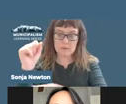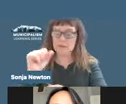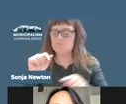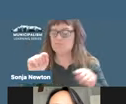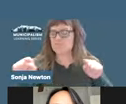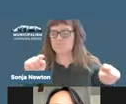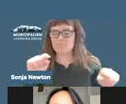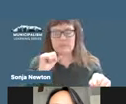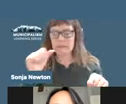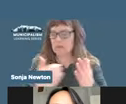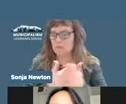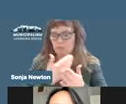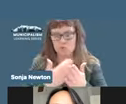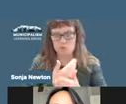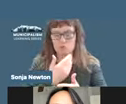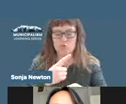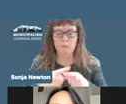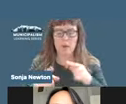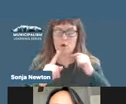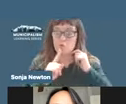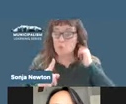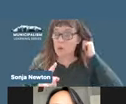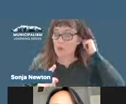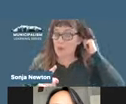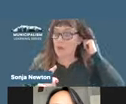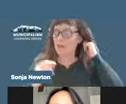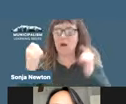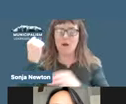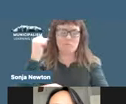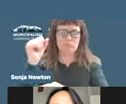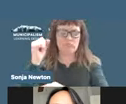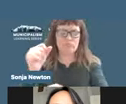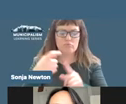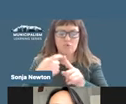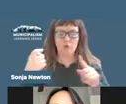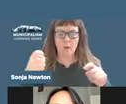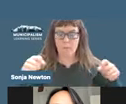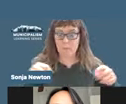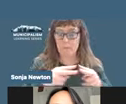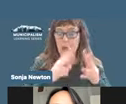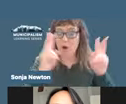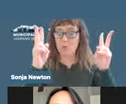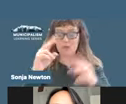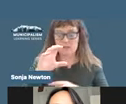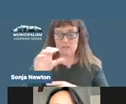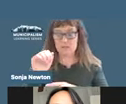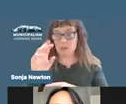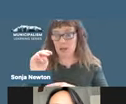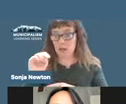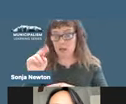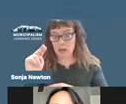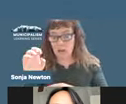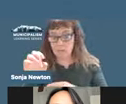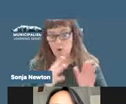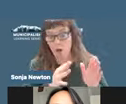by these catalytic uprisings from the Paris Commune to the general strikes in the early part of the 20th